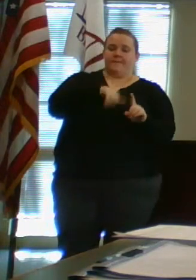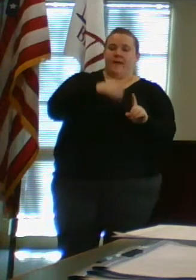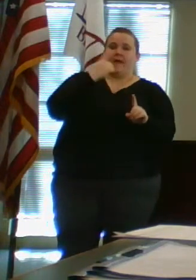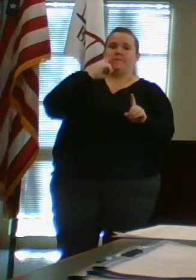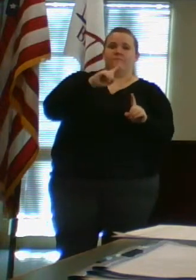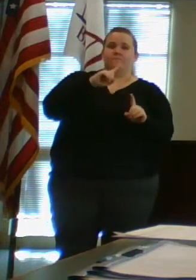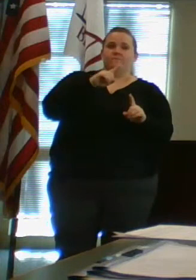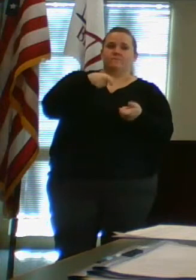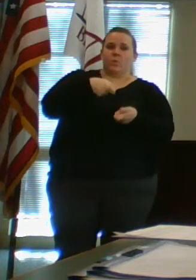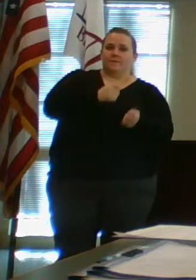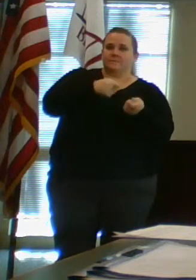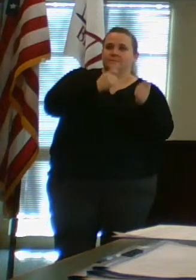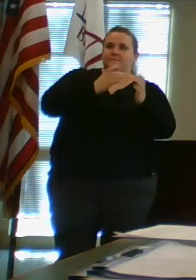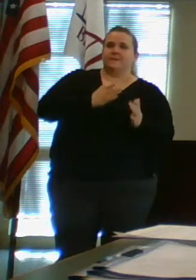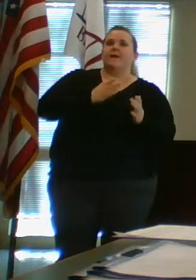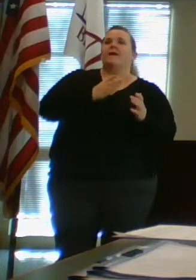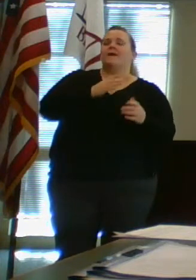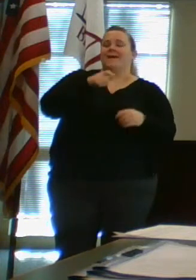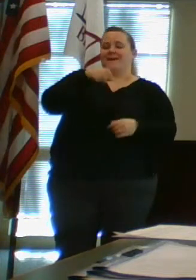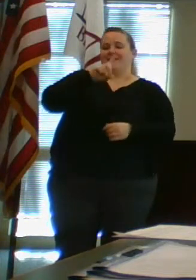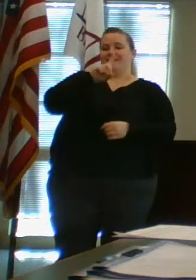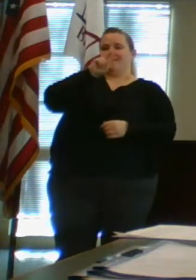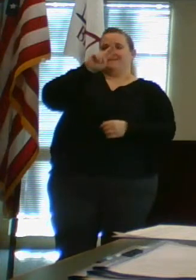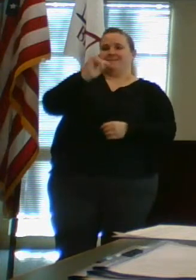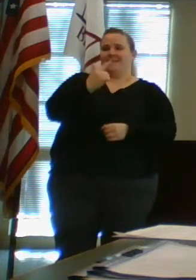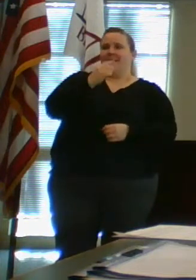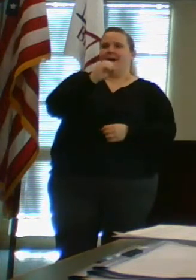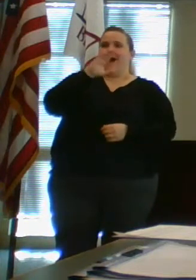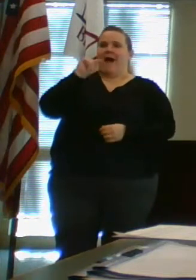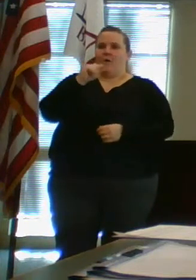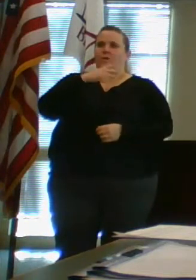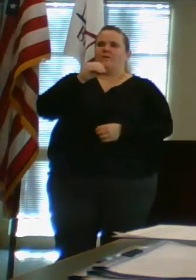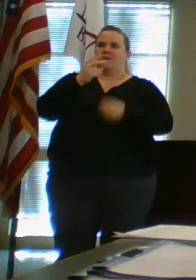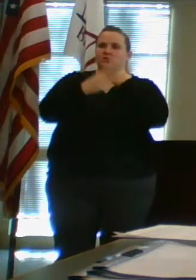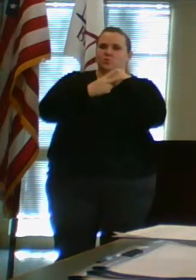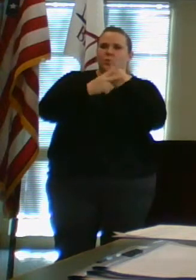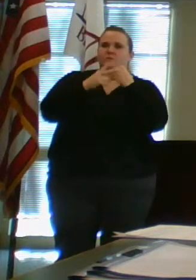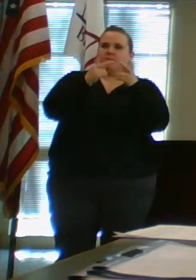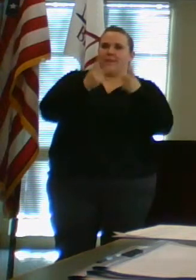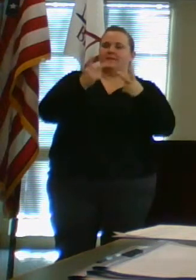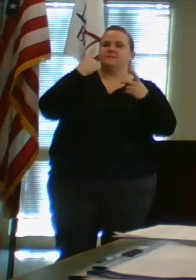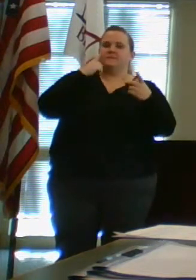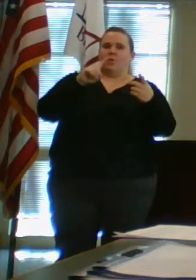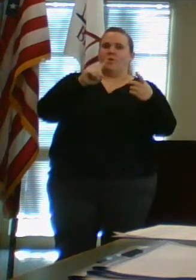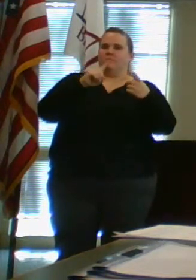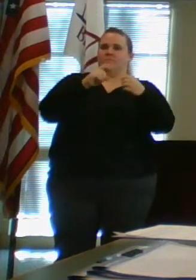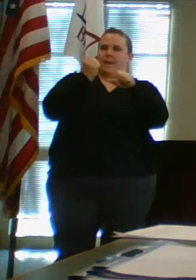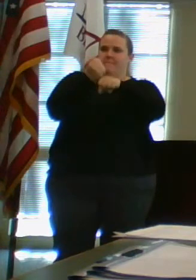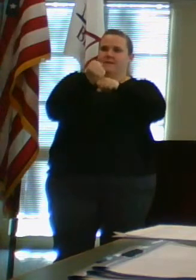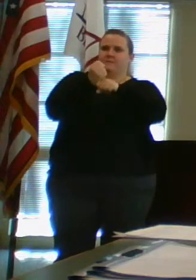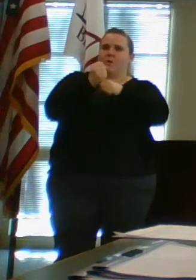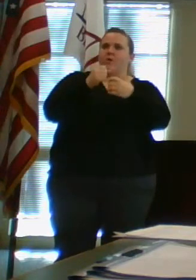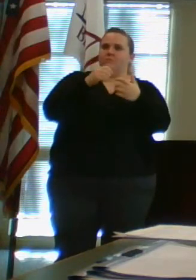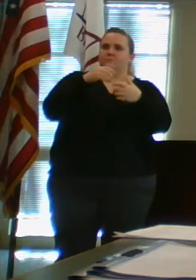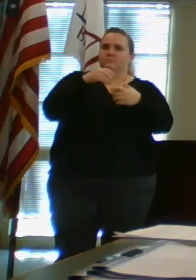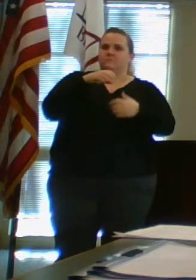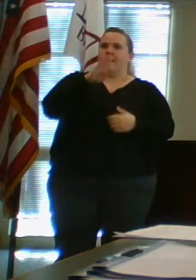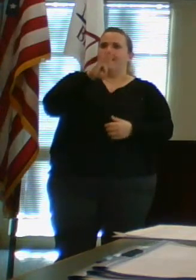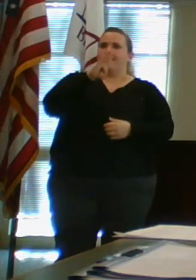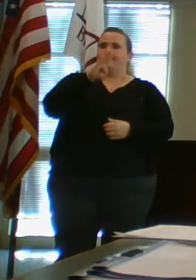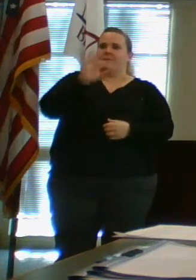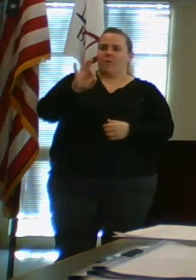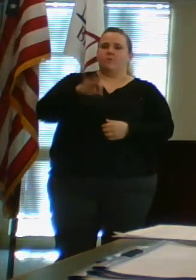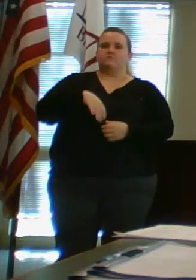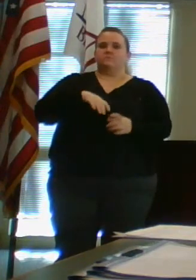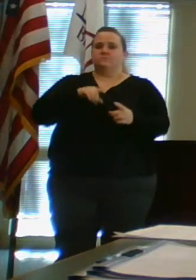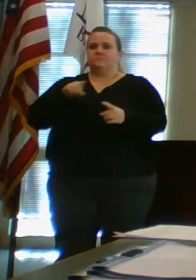dugouts and storage sets at baseball fields in Beaver Falls. Number four is for the freezer at the Faith Restoration